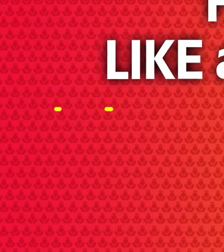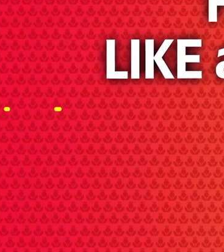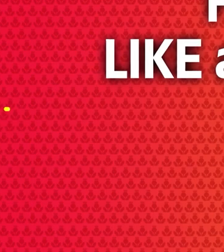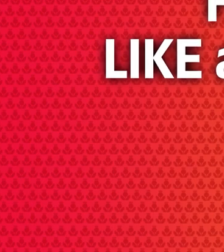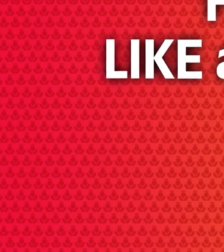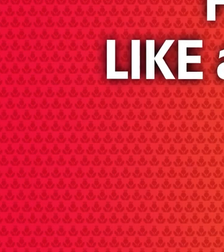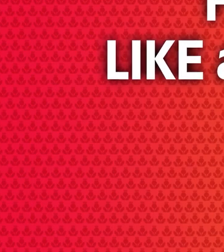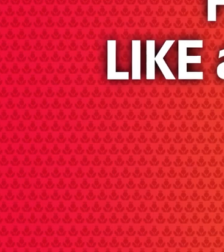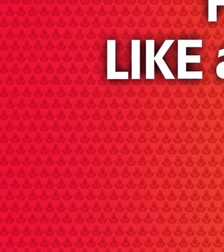Thank you very much.